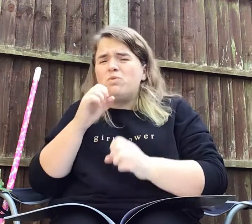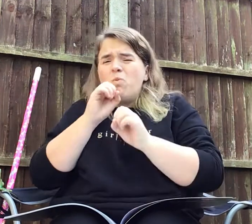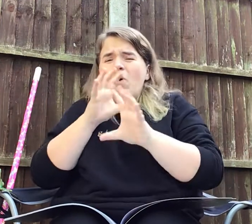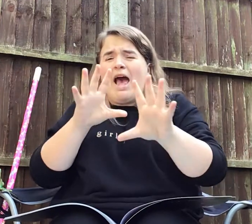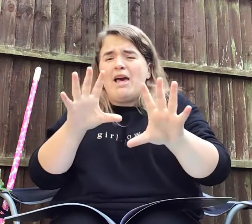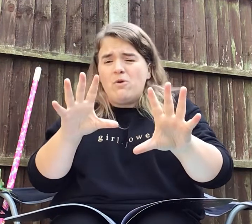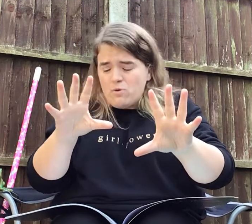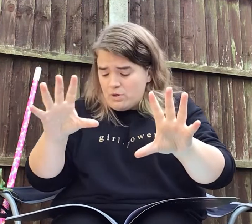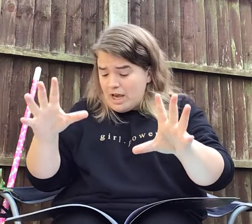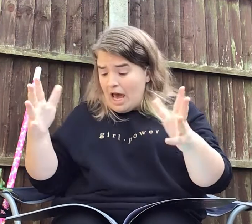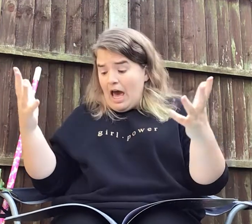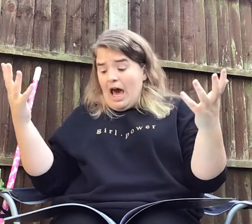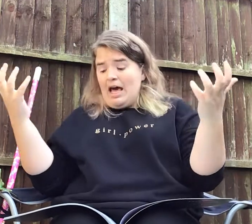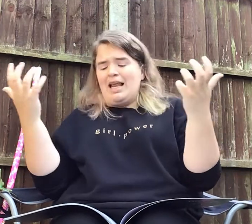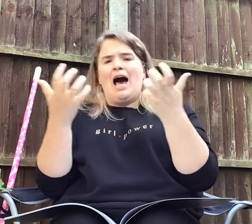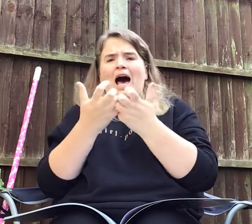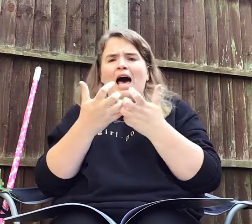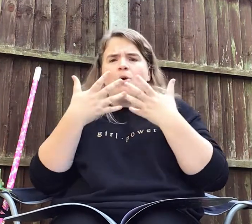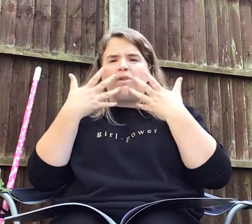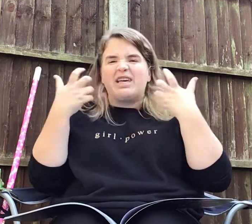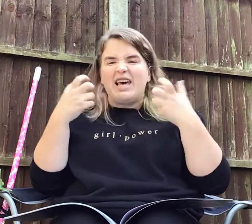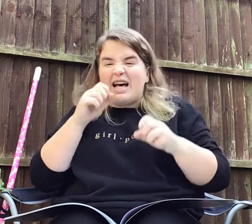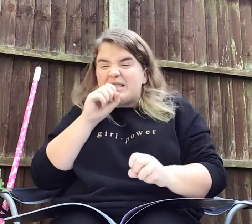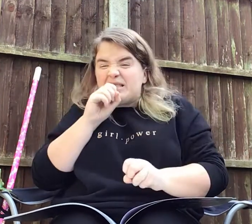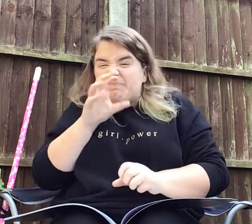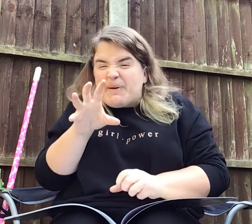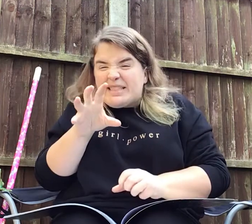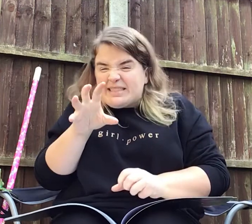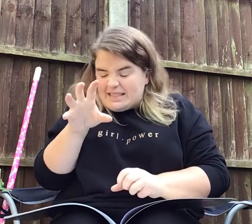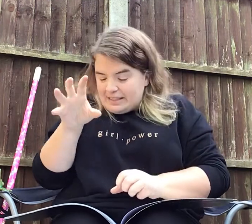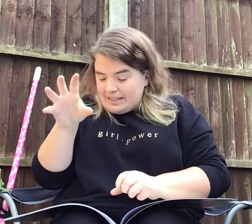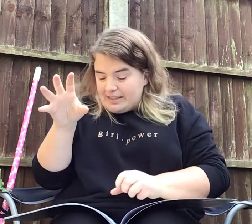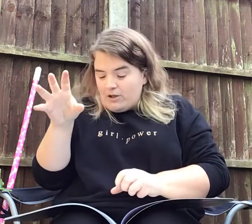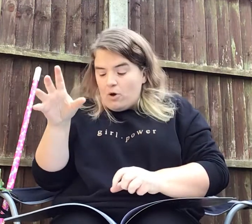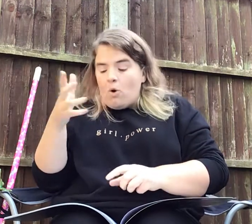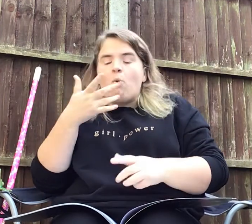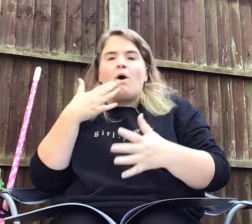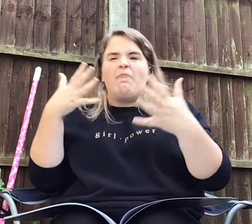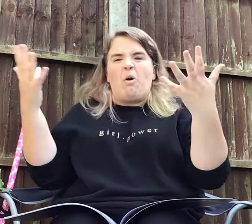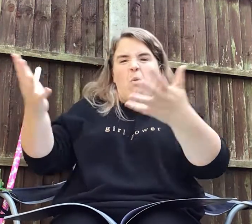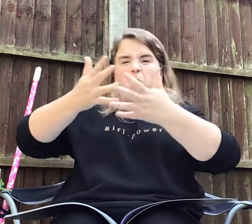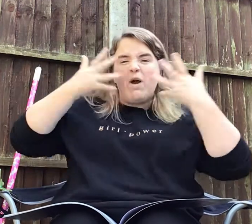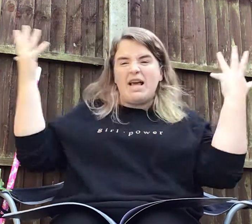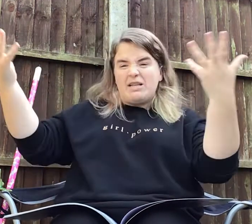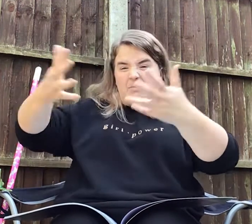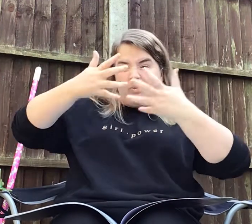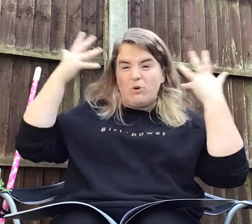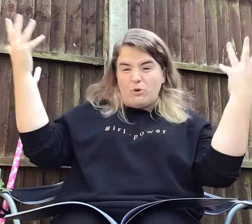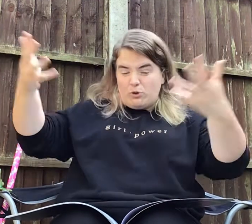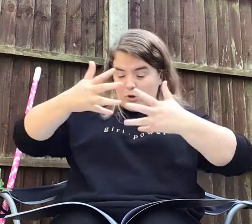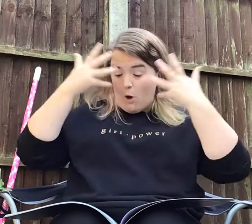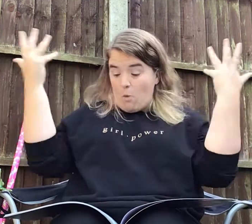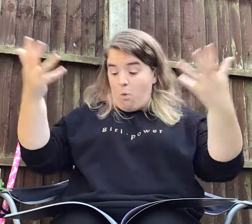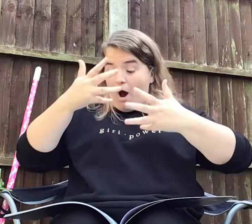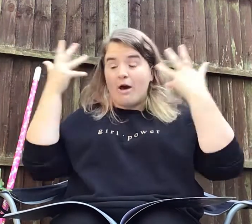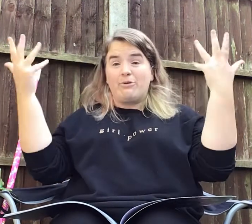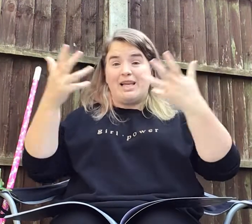wailed and how the cat spat when the wind blew so wildly